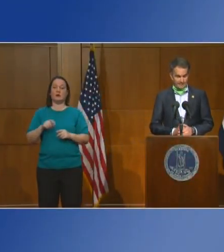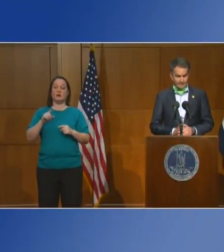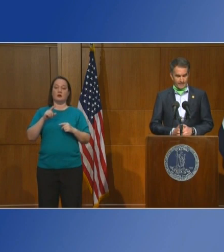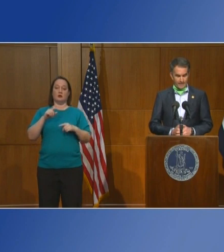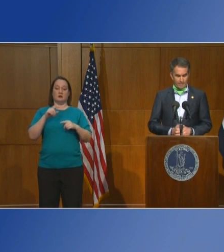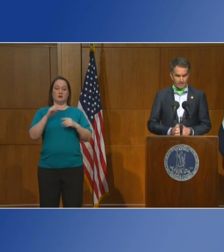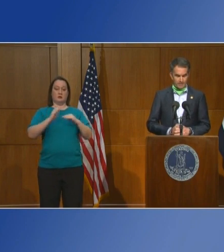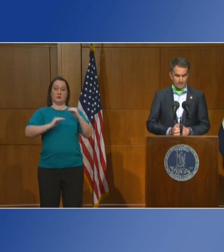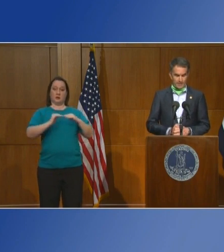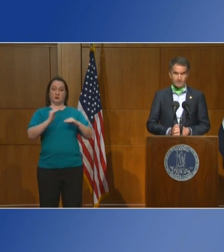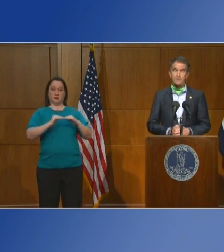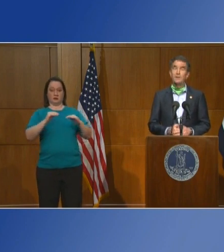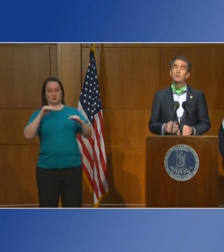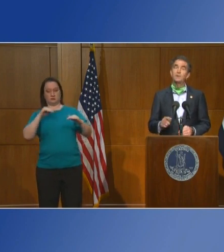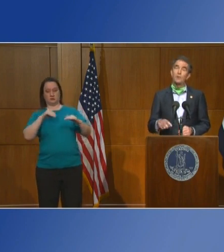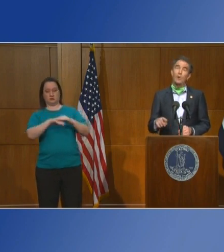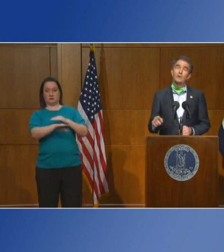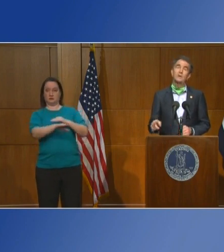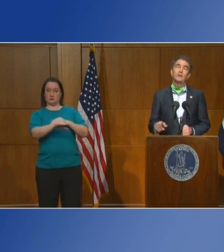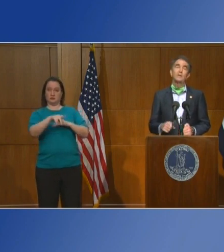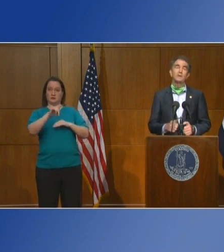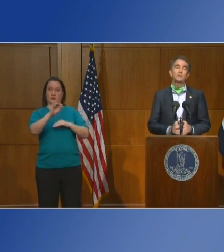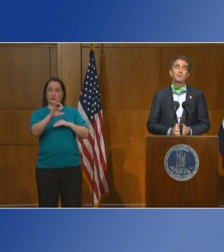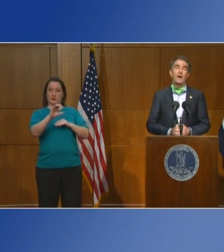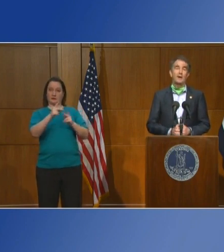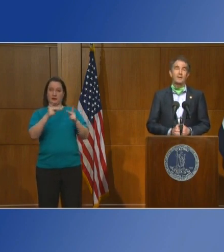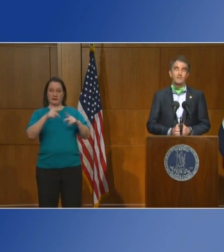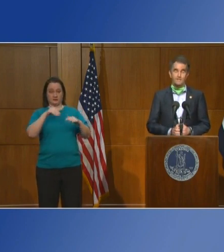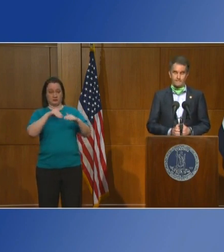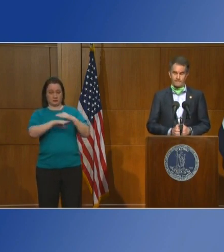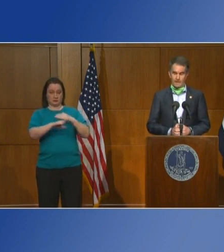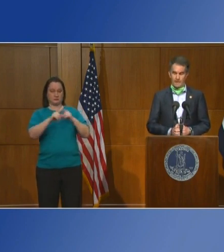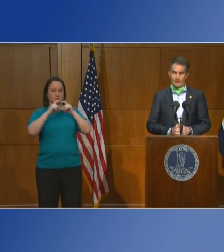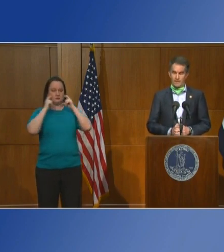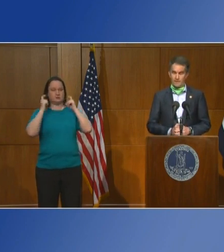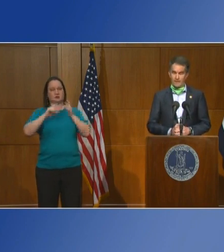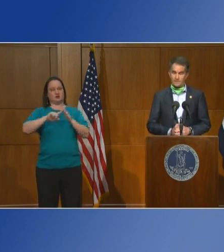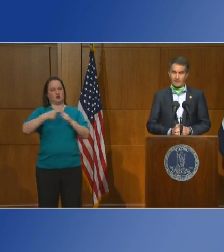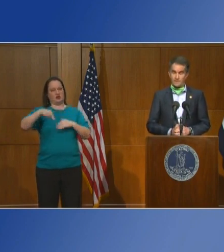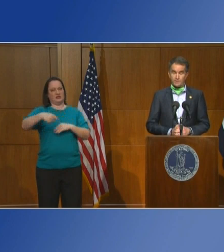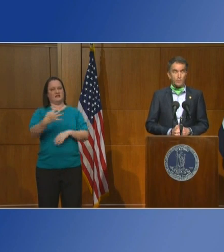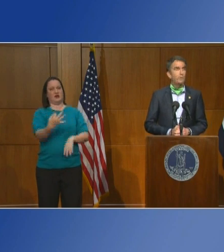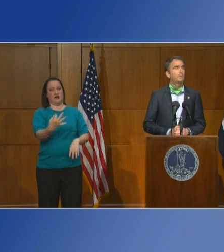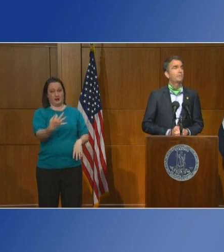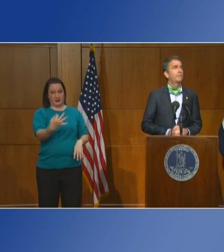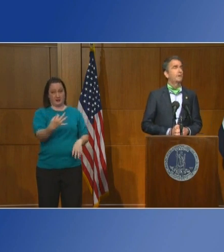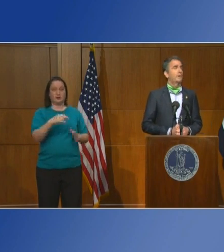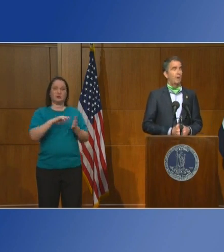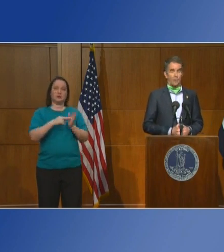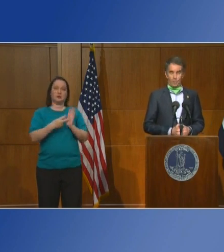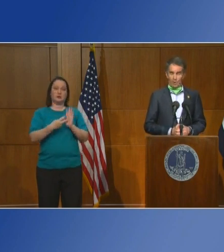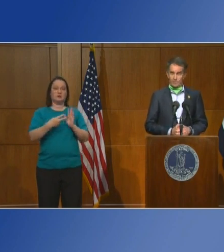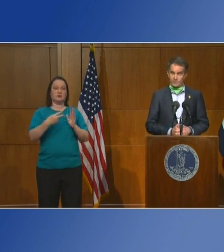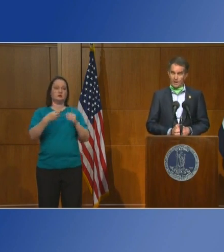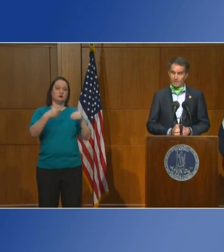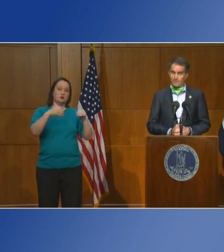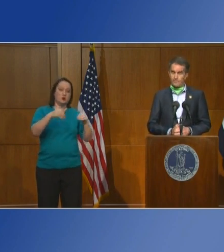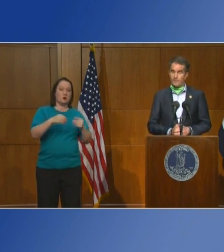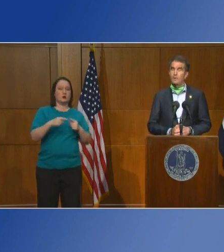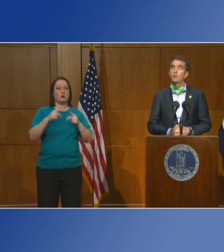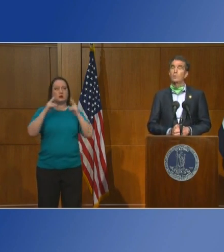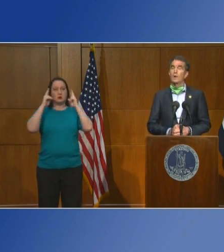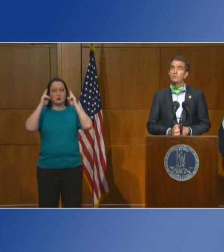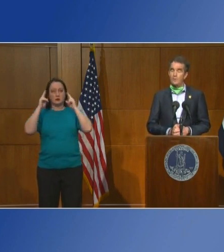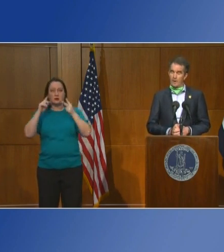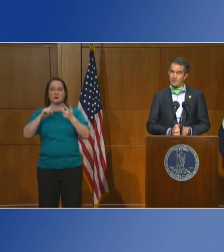inside at a public place starting this Friday. That's at a store, a barbershop,